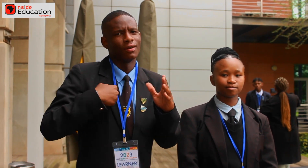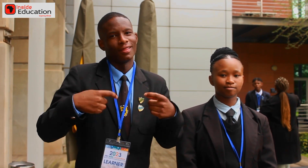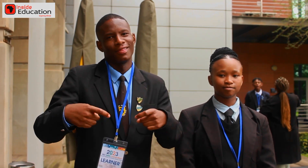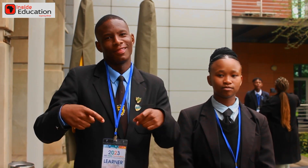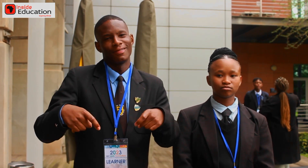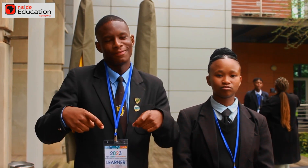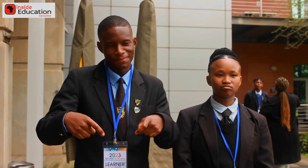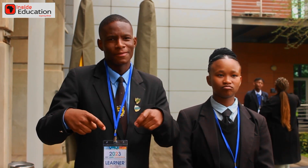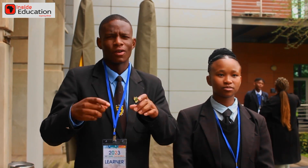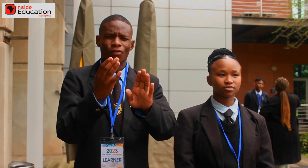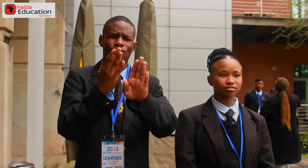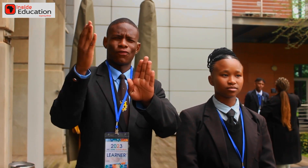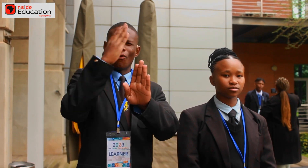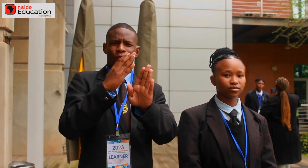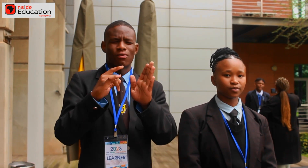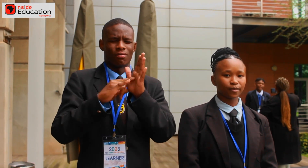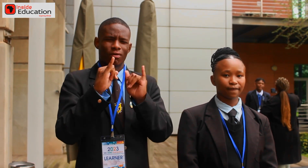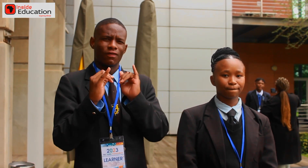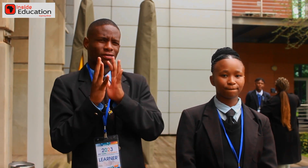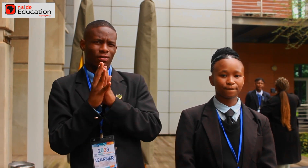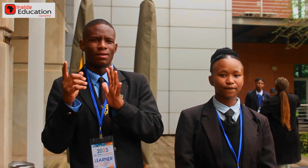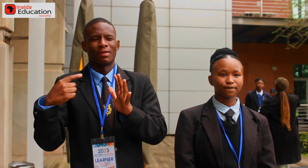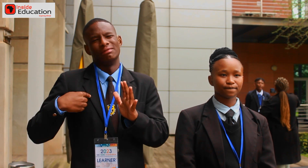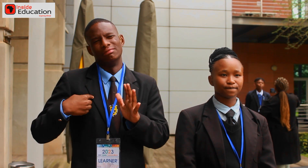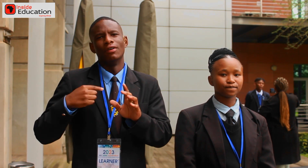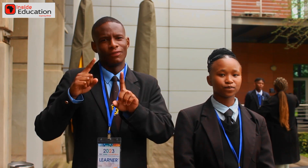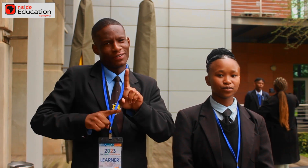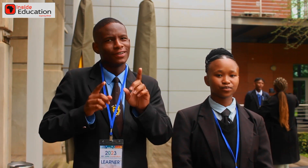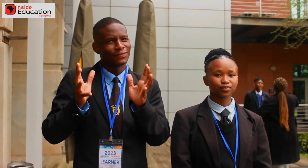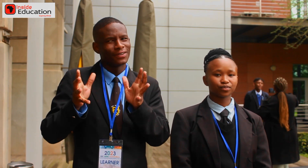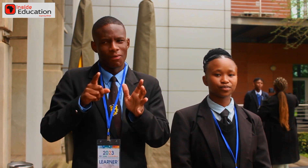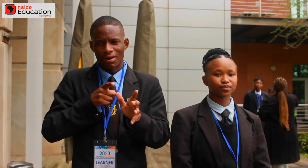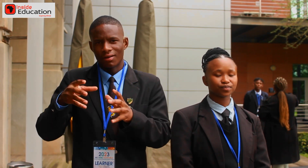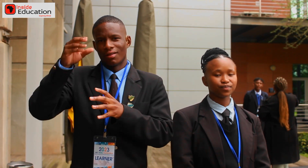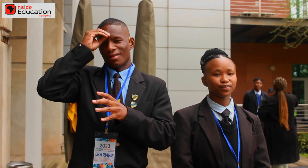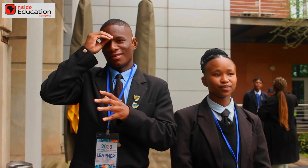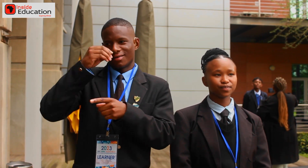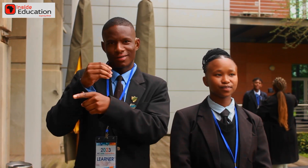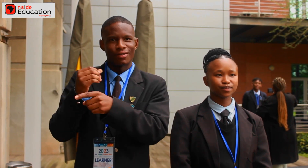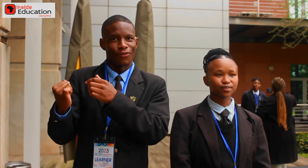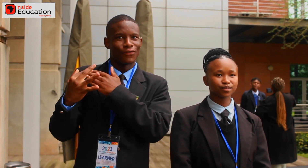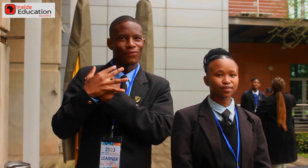Asanda, we had lots and lots of challenges. I think one of them were not really